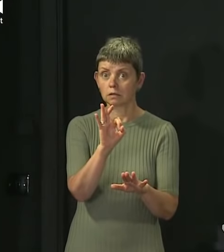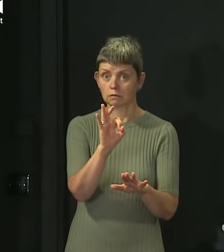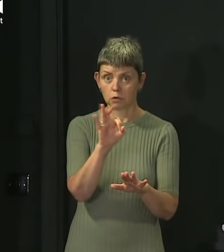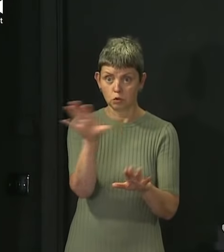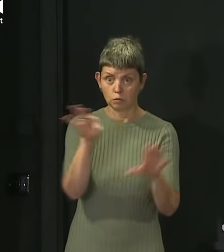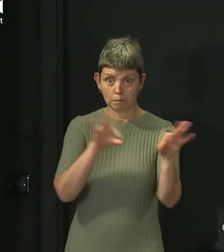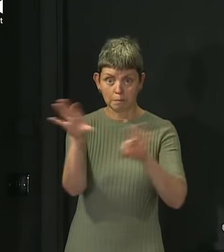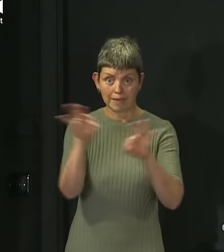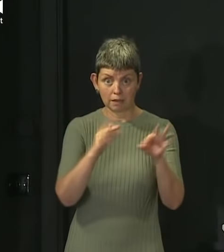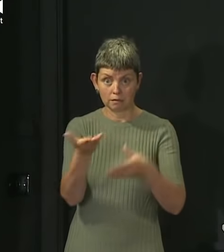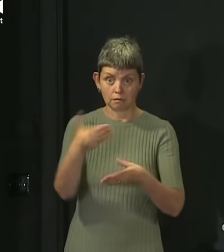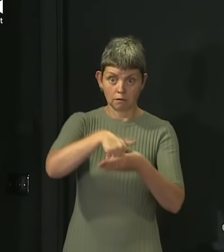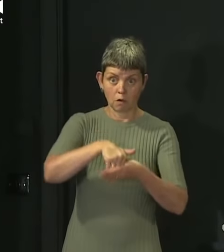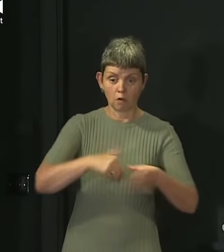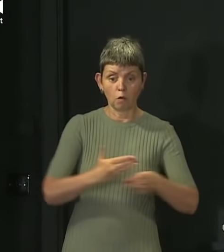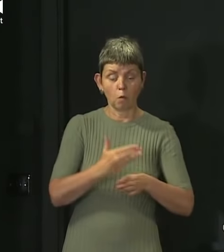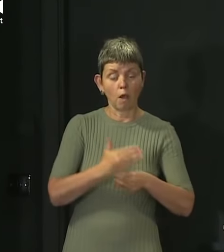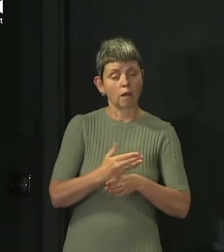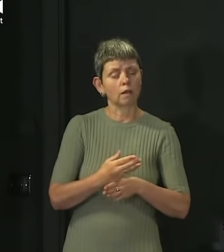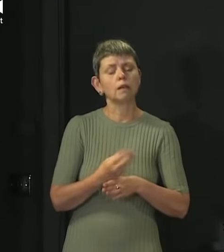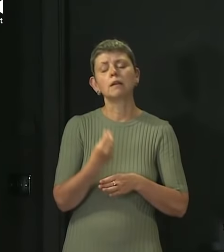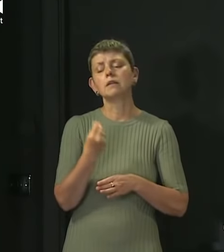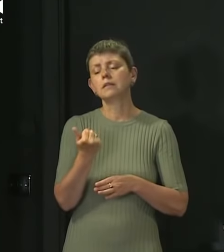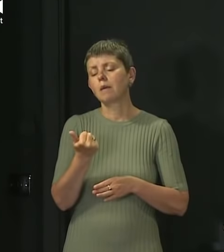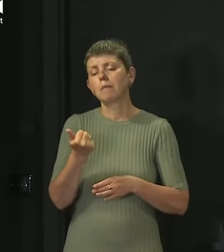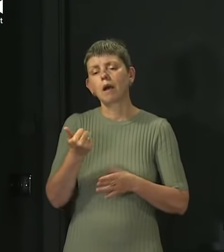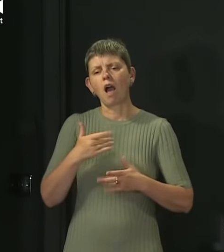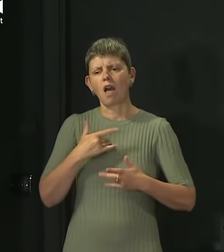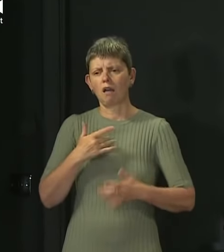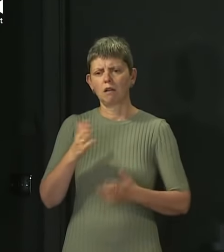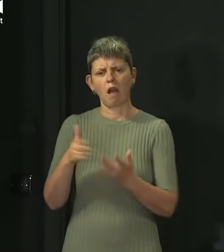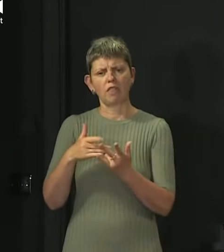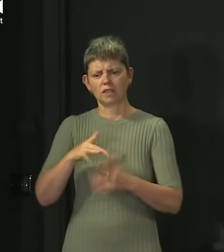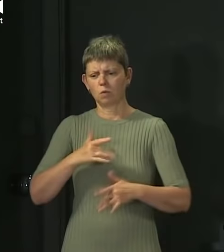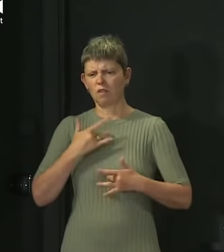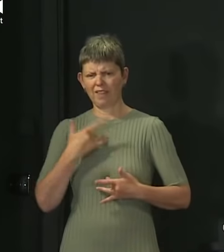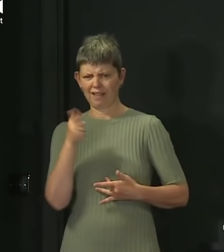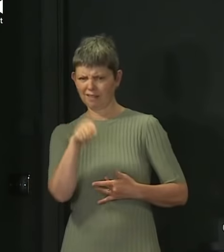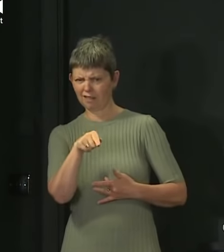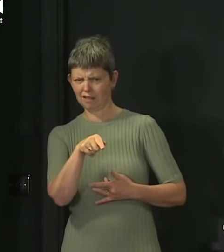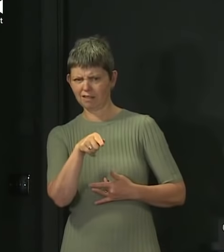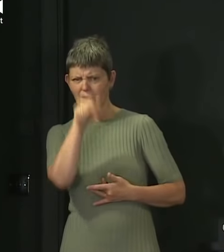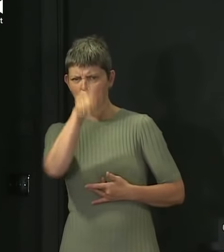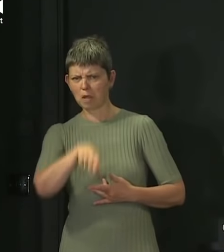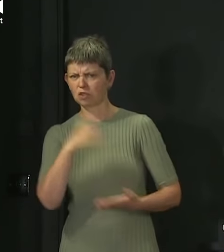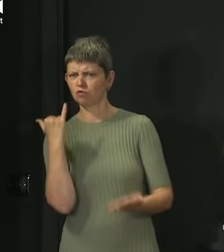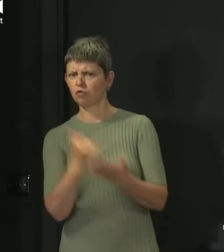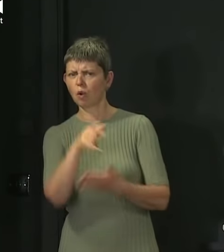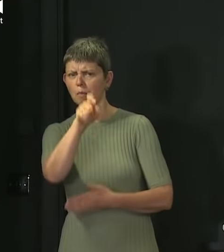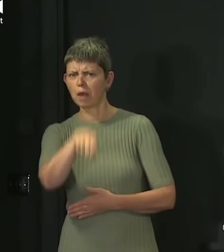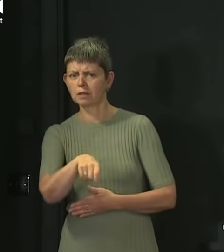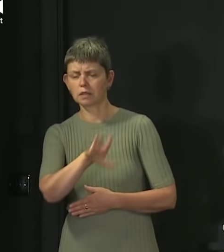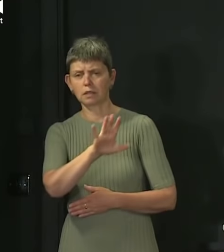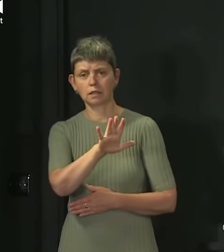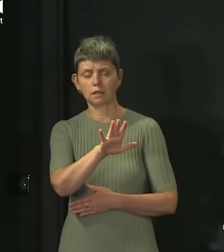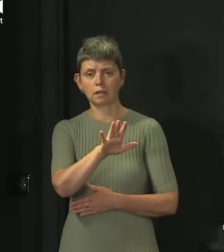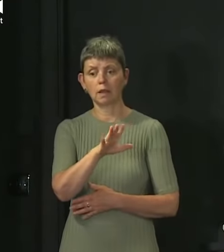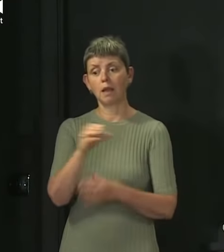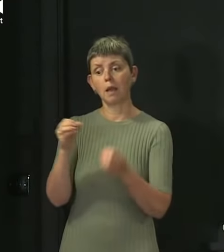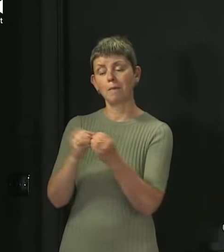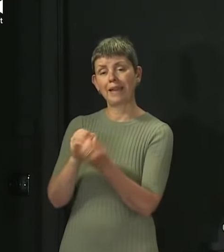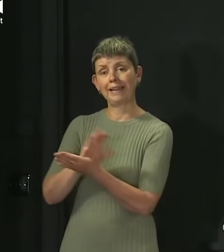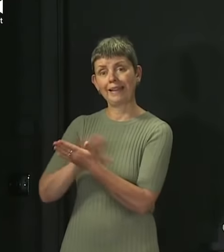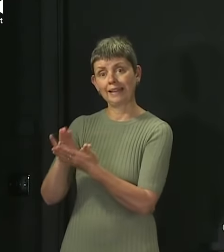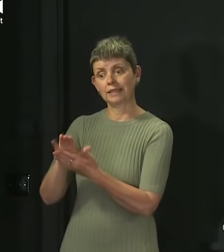the wrong people. And I'm afraid that's just the reality of it. We consult with a wide range of organisations. The last piece of work Benny Higgins did